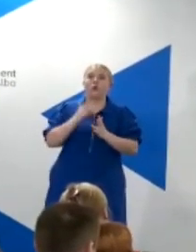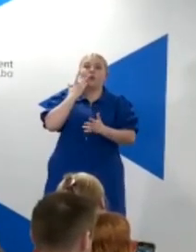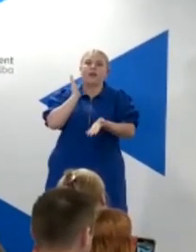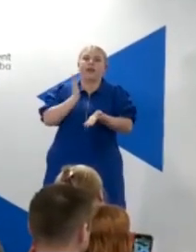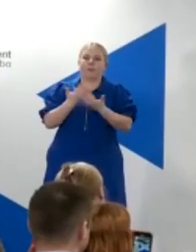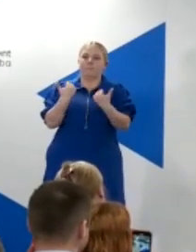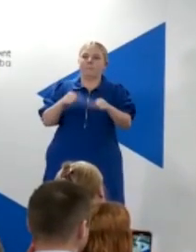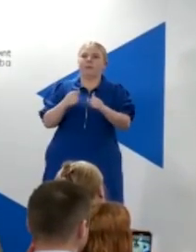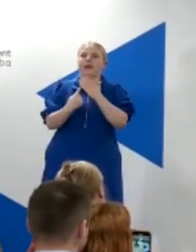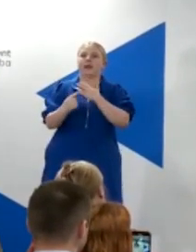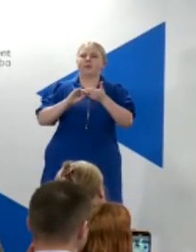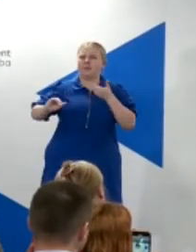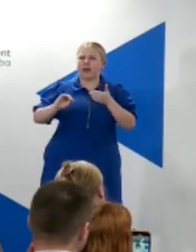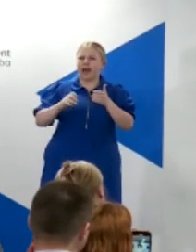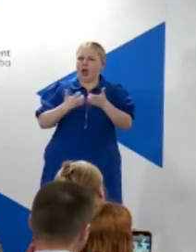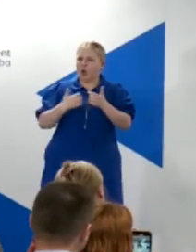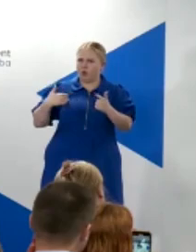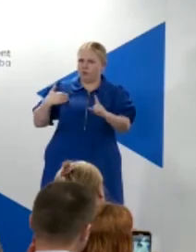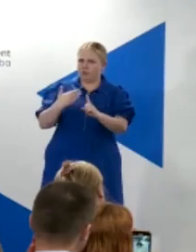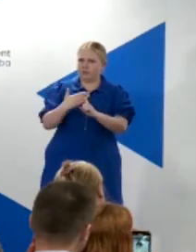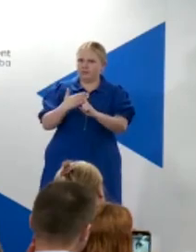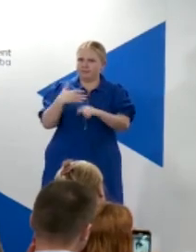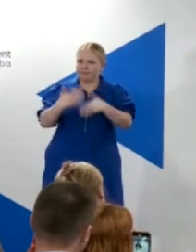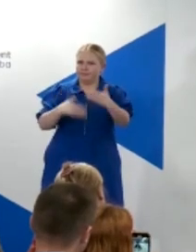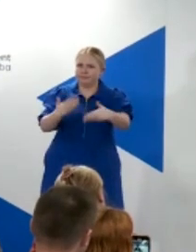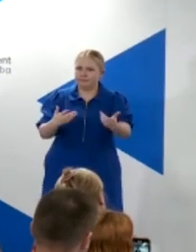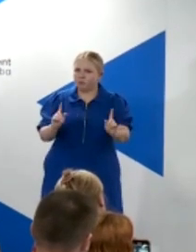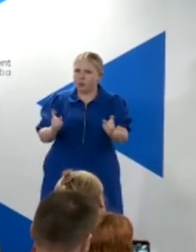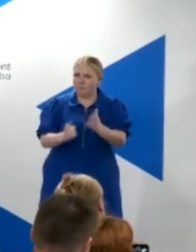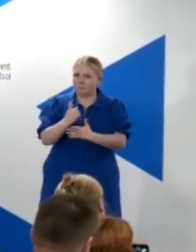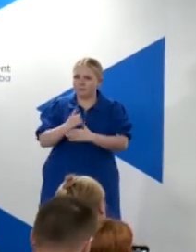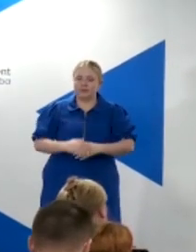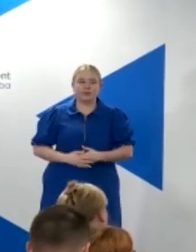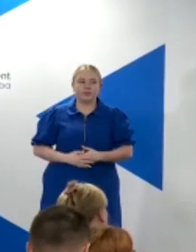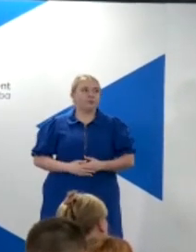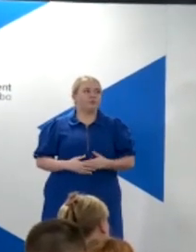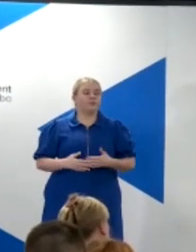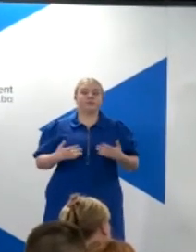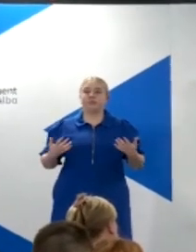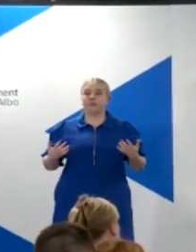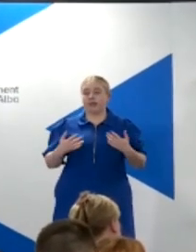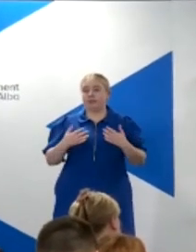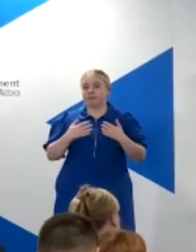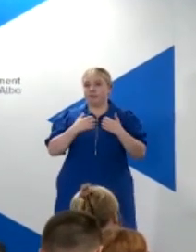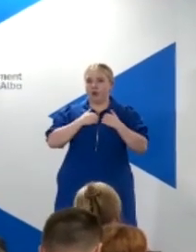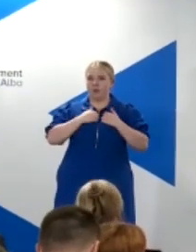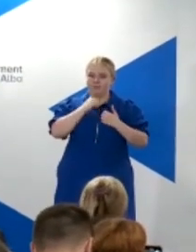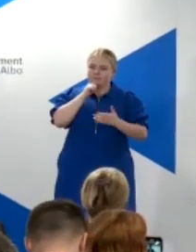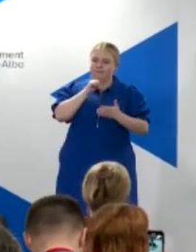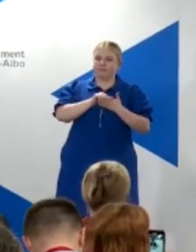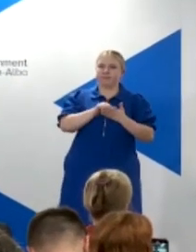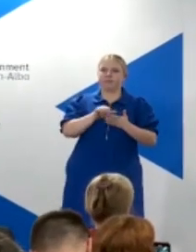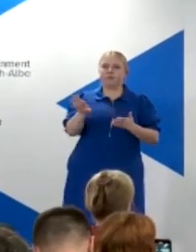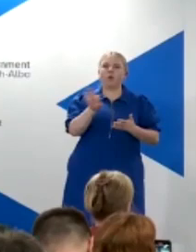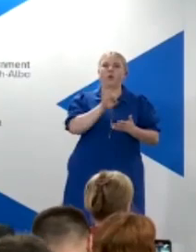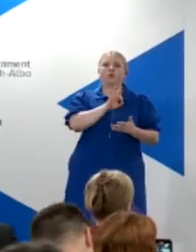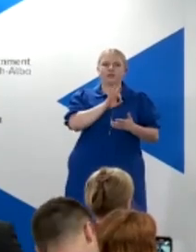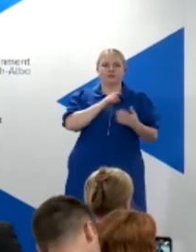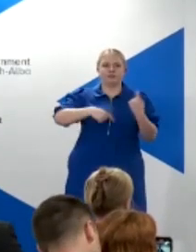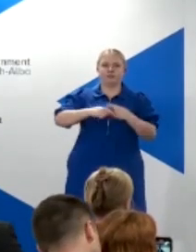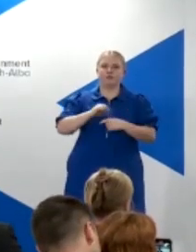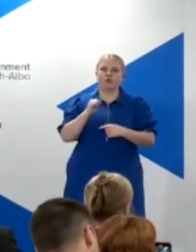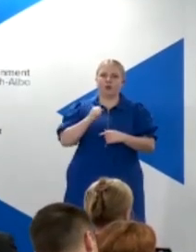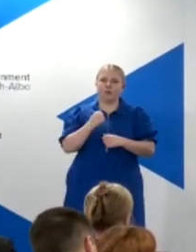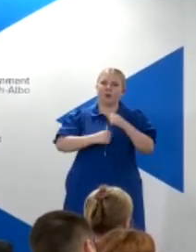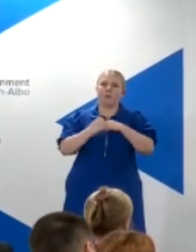How did you get there? Well, course, our preferred method, our preferred option for Scotland